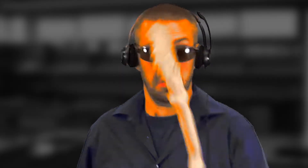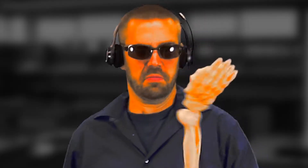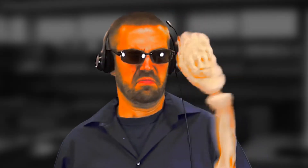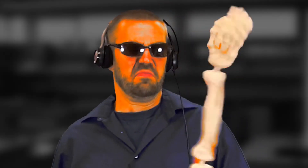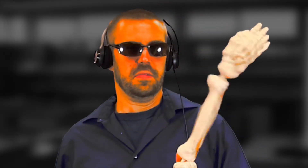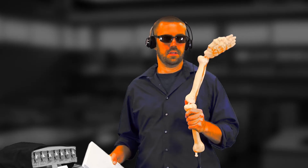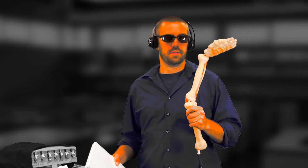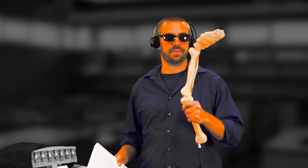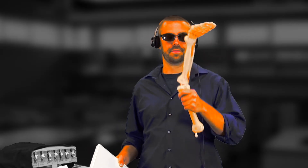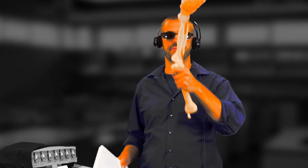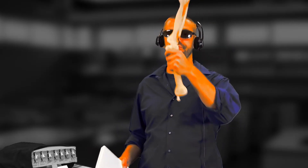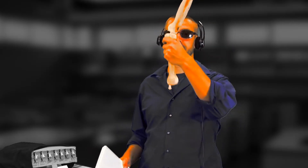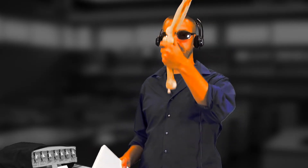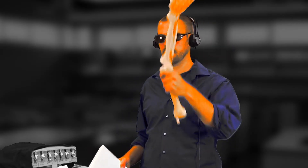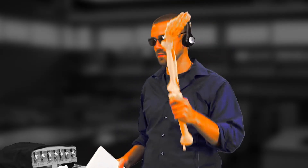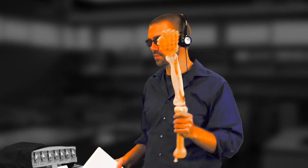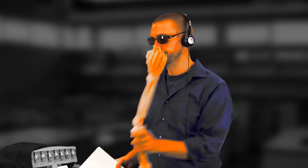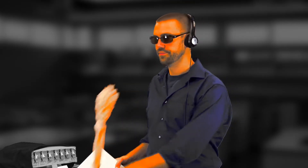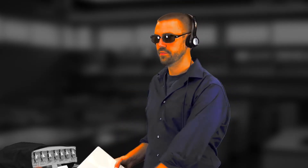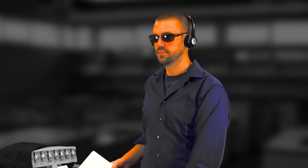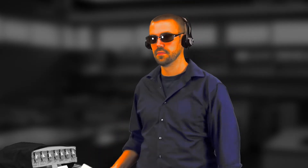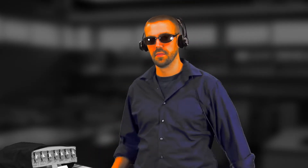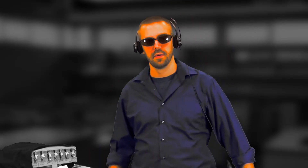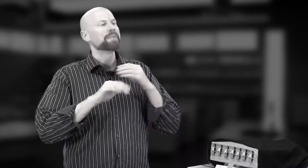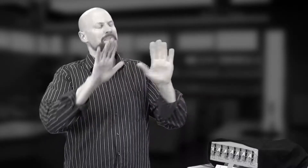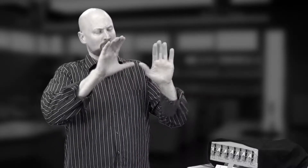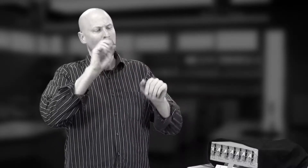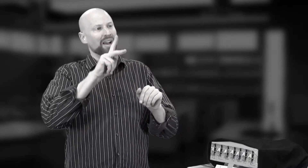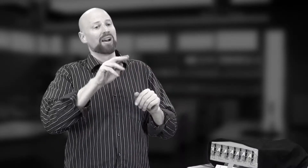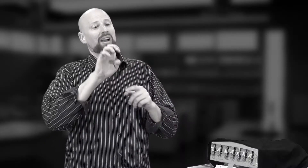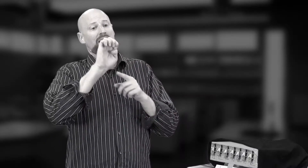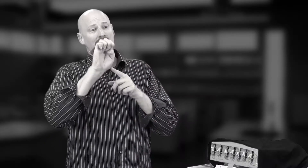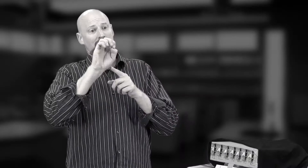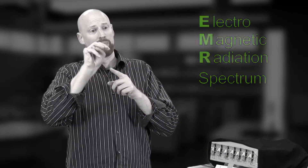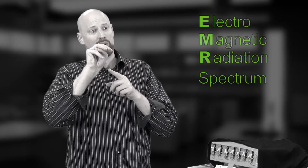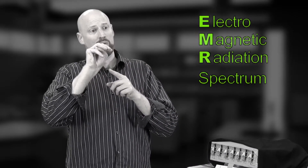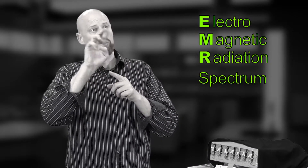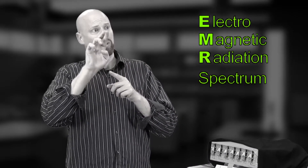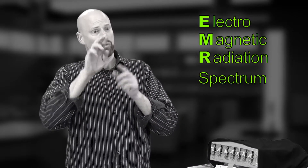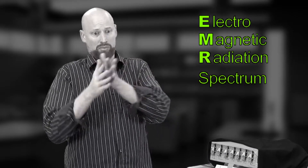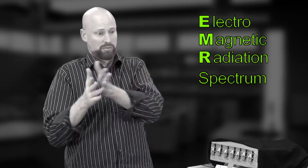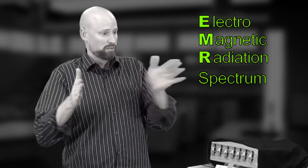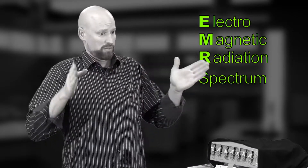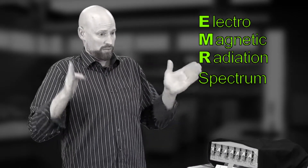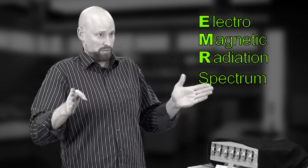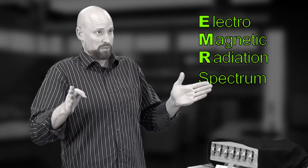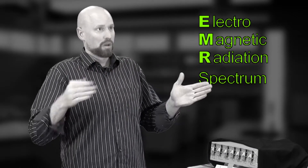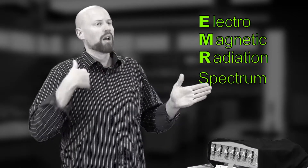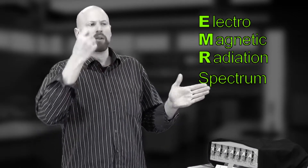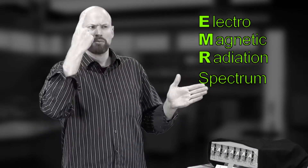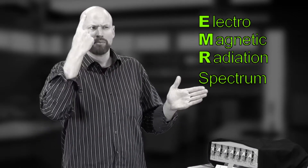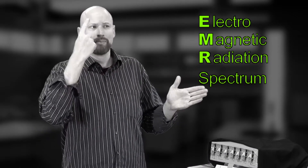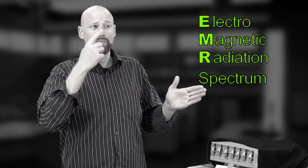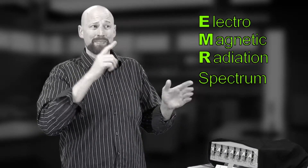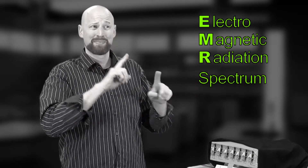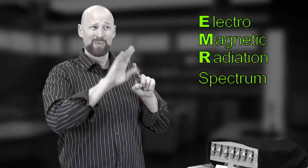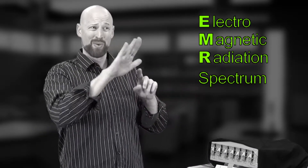Ah! Oh! Come on. Okay, so I get this concept of electromagnetic radiation spectrum, but